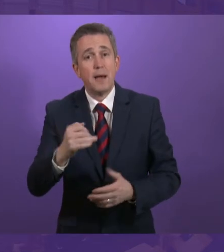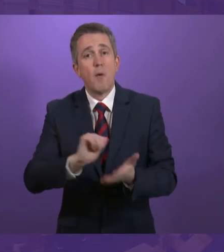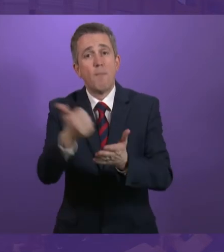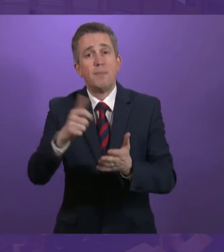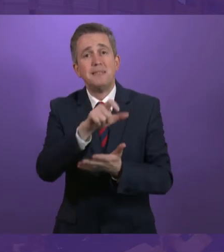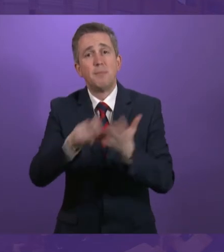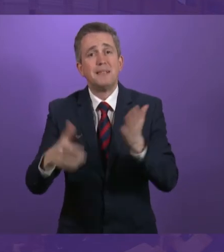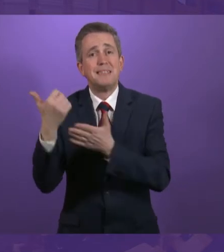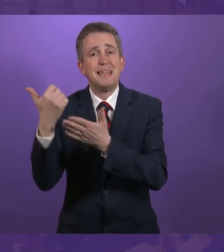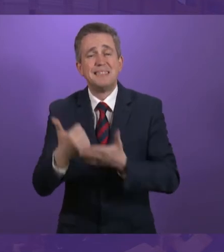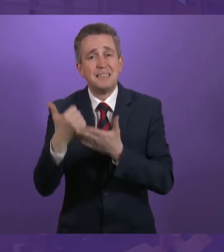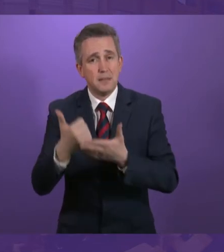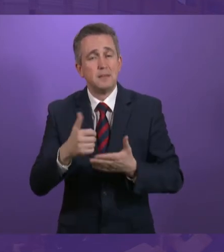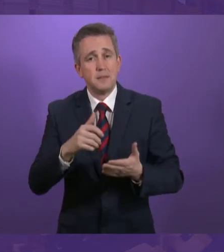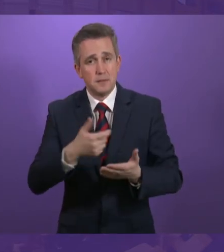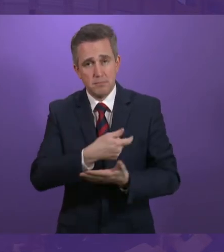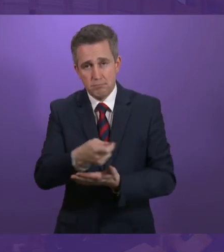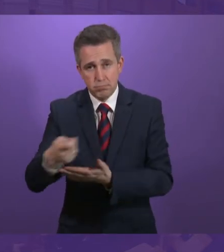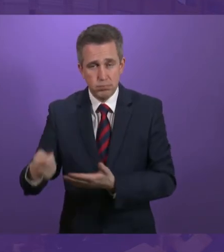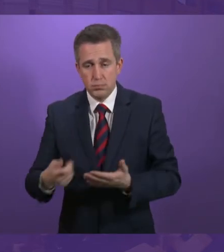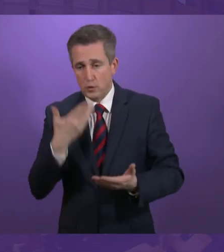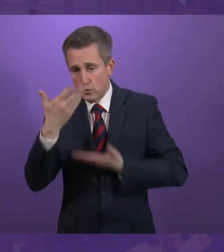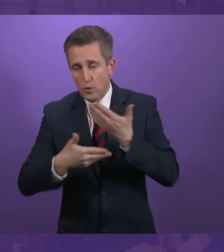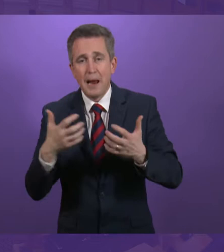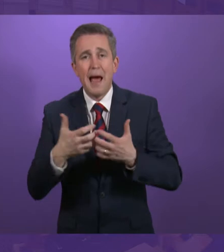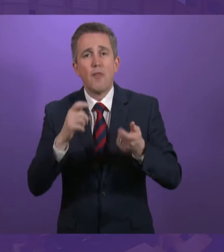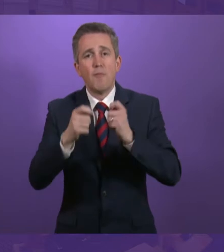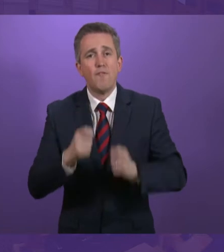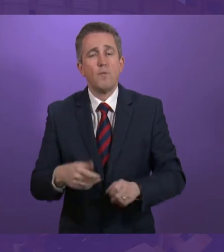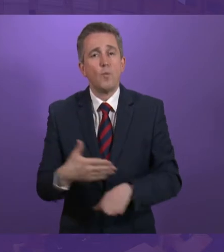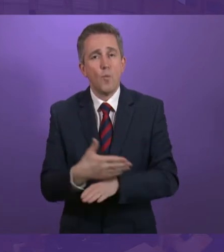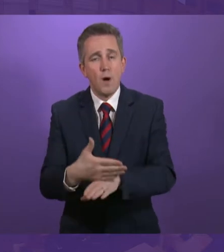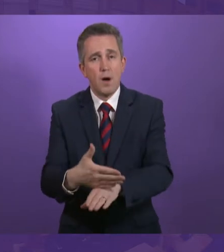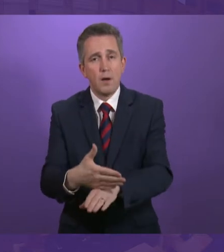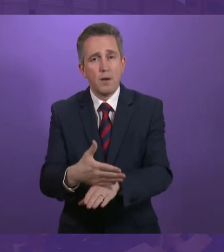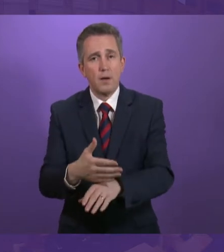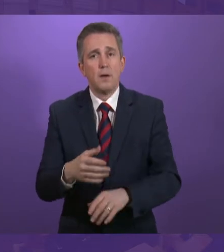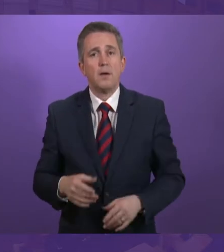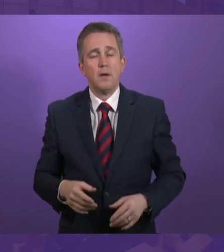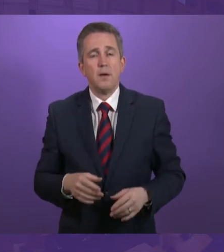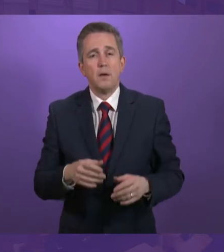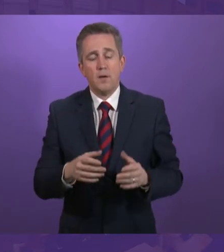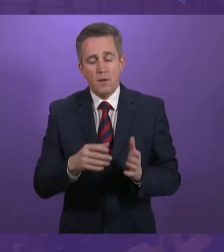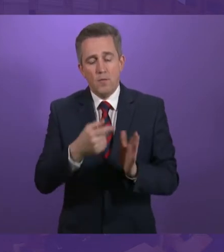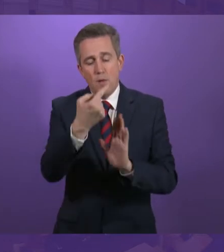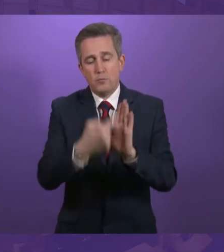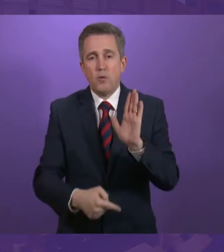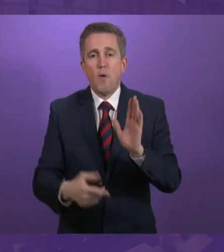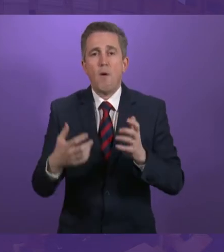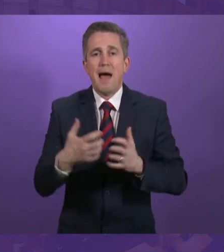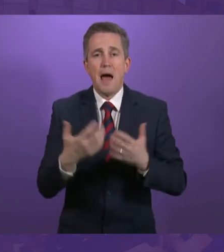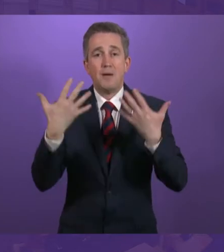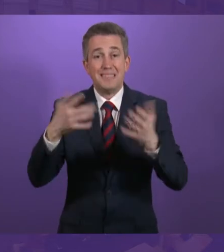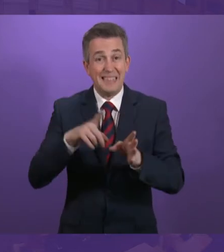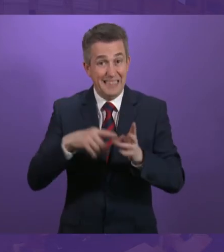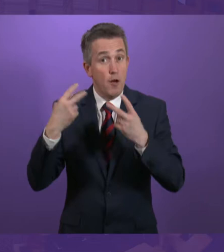to seek the views of the public on our proposed reforms including introducing rolling rewards with up to 10 years between reviews